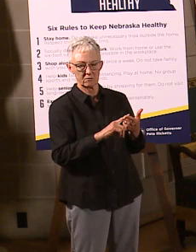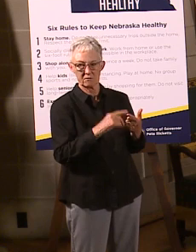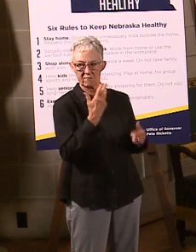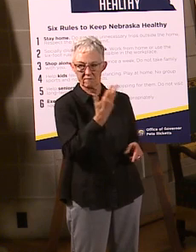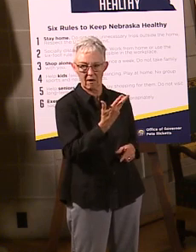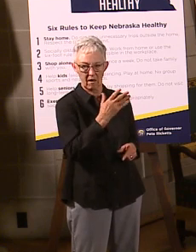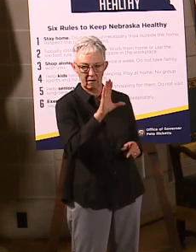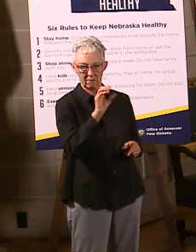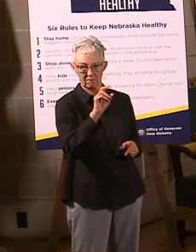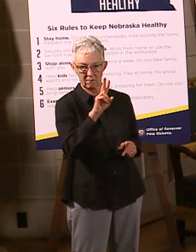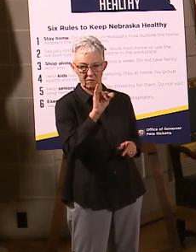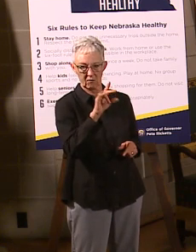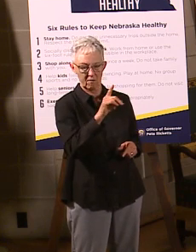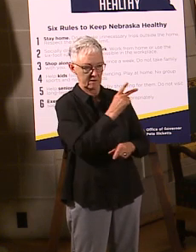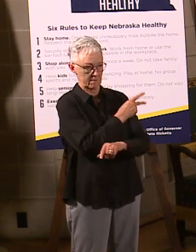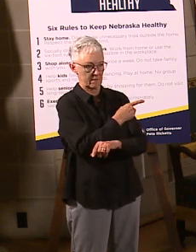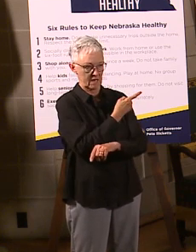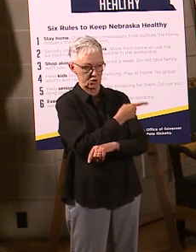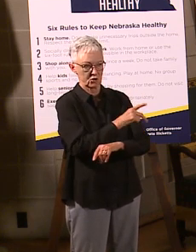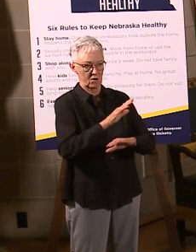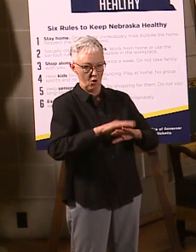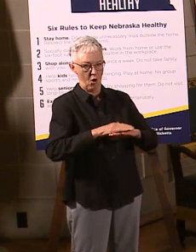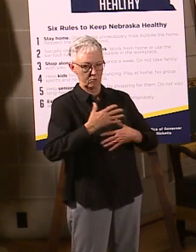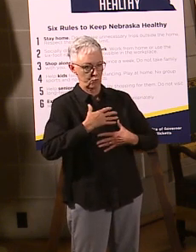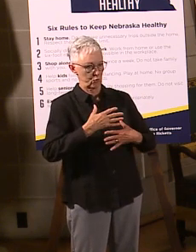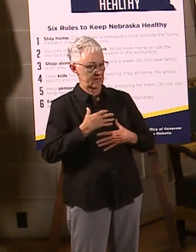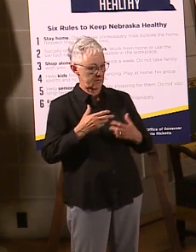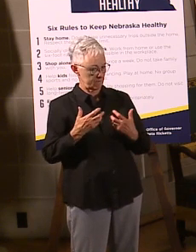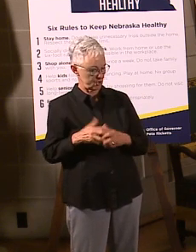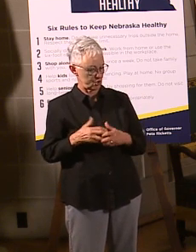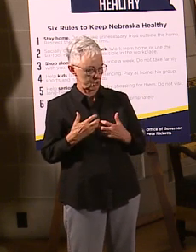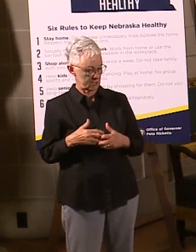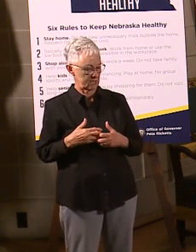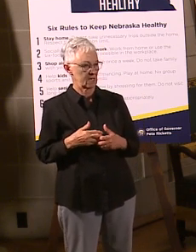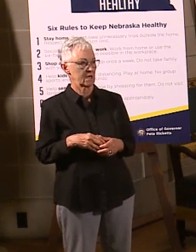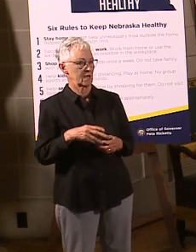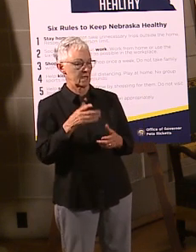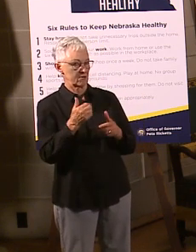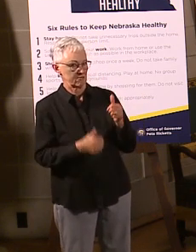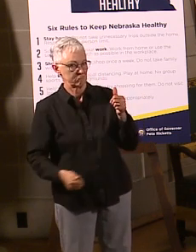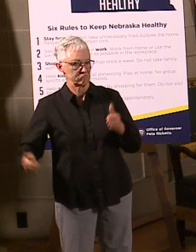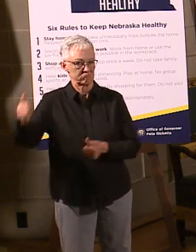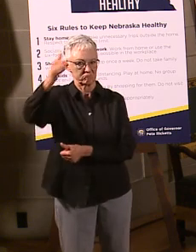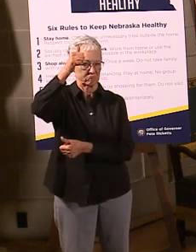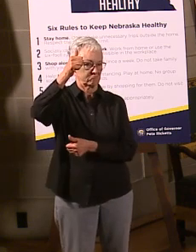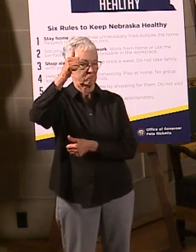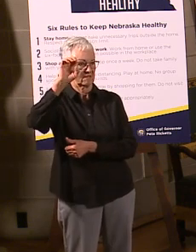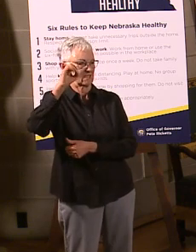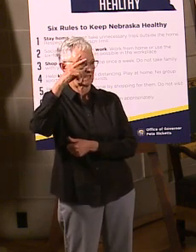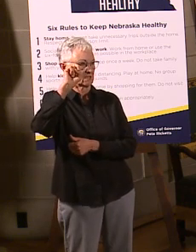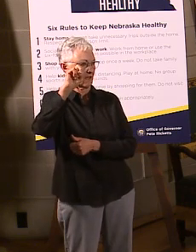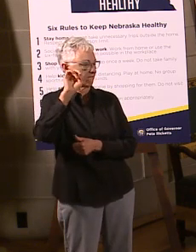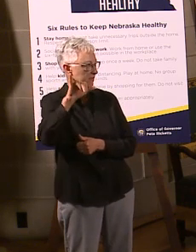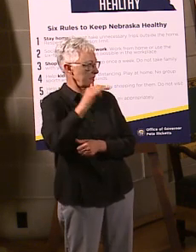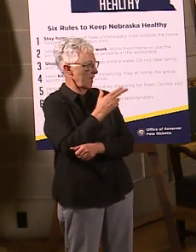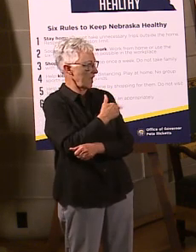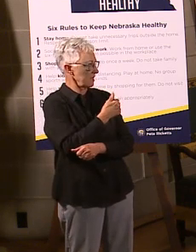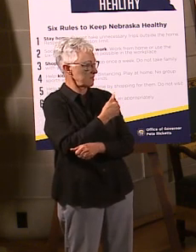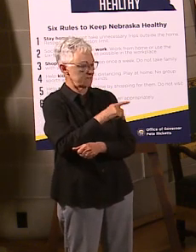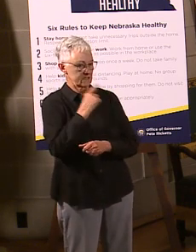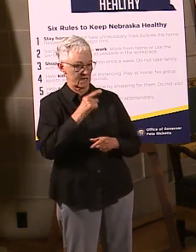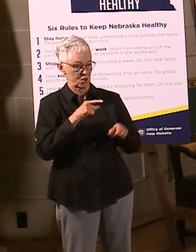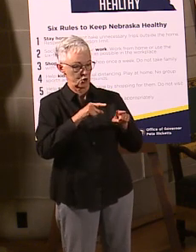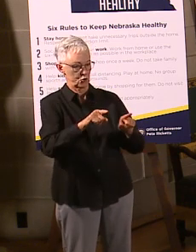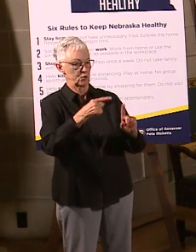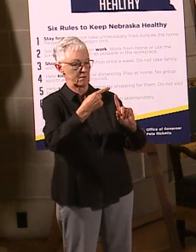ventilators. And the CMO at that hospital told me today that throughout the whole month of May,